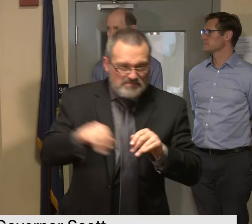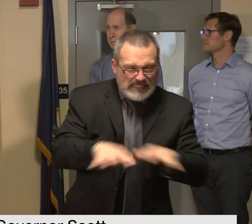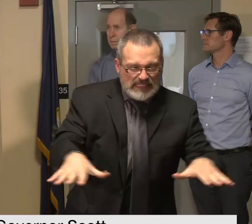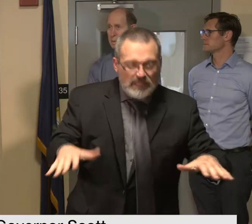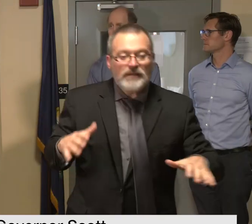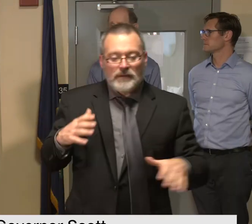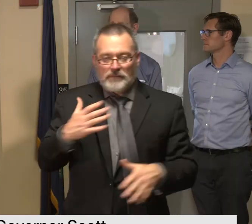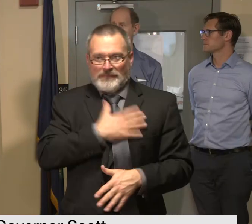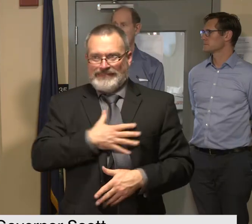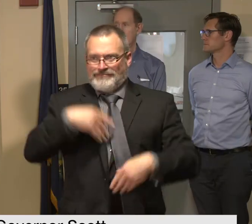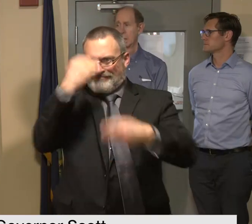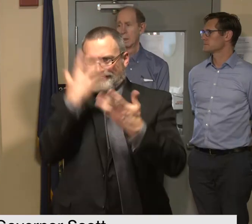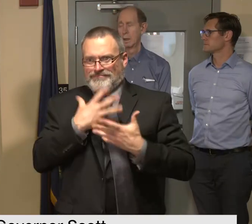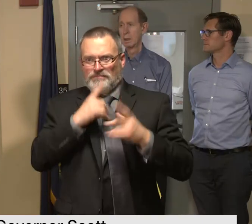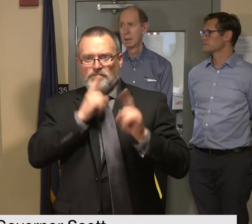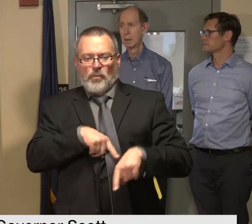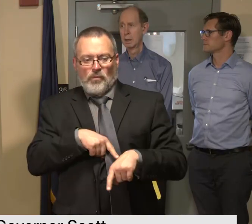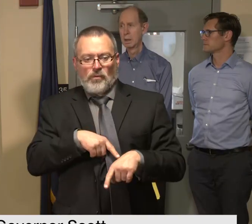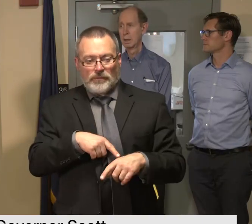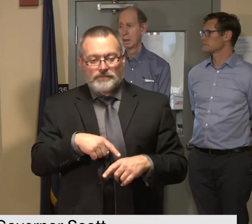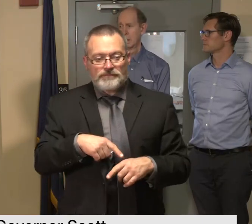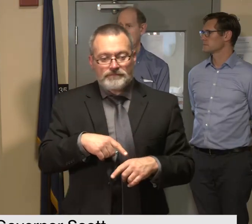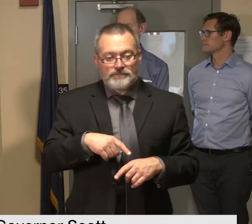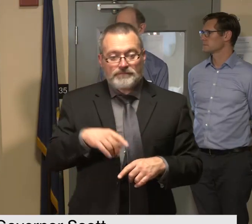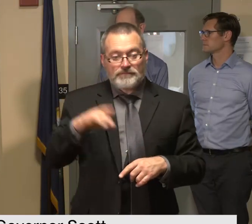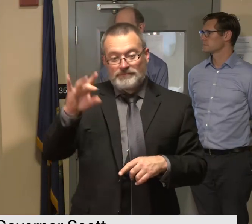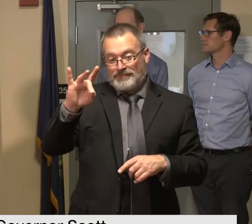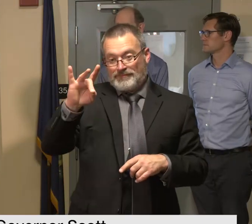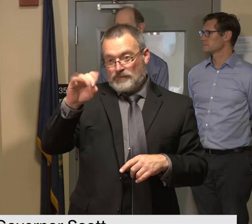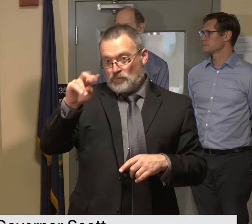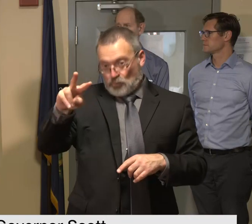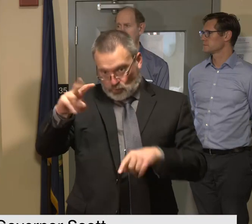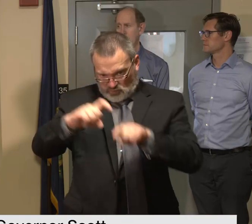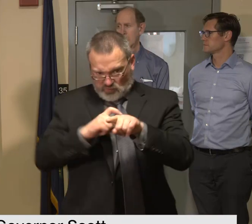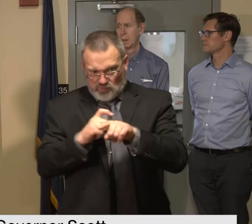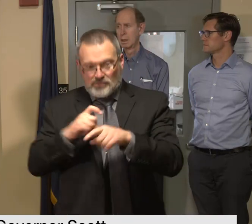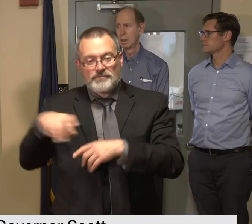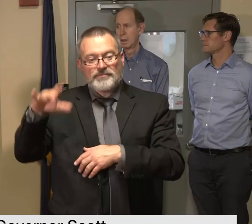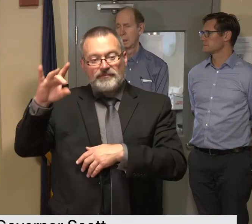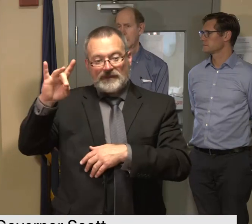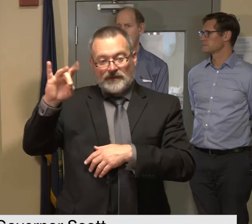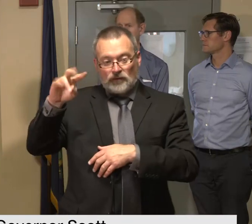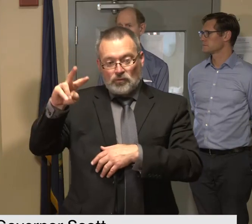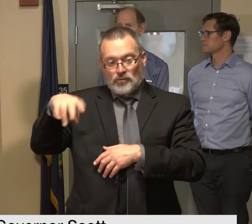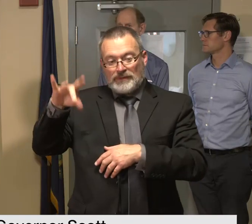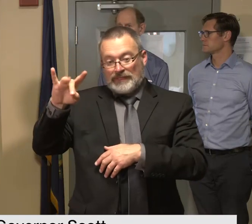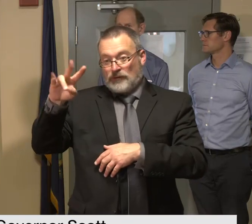result of flooding by calling 802-828